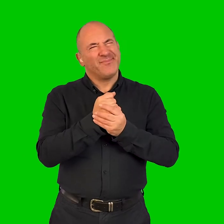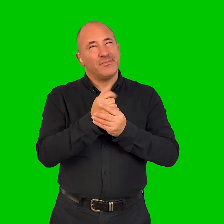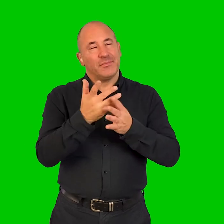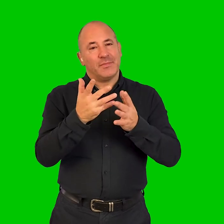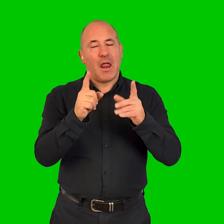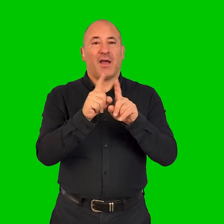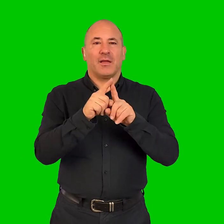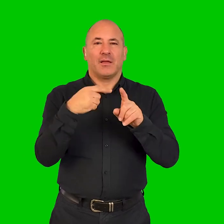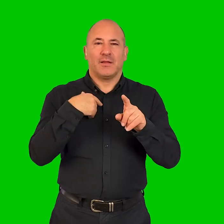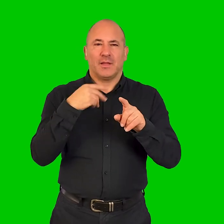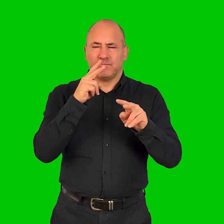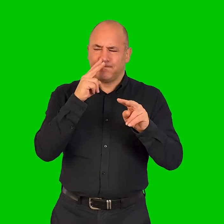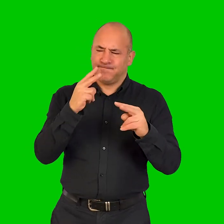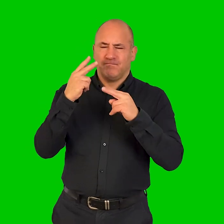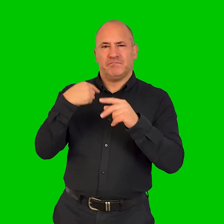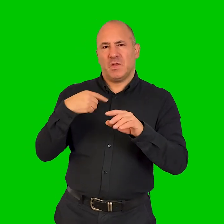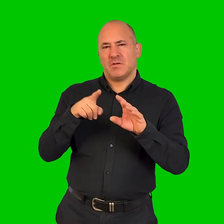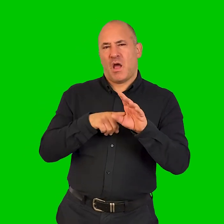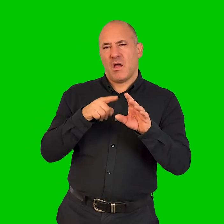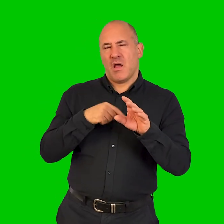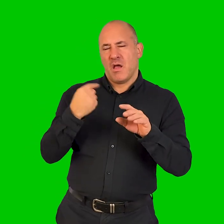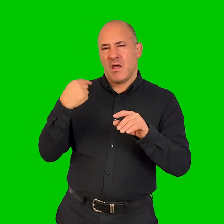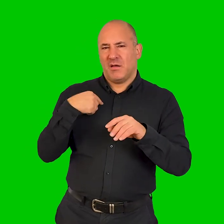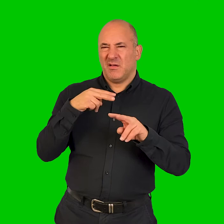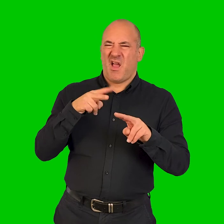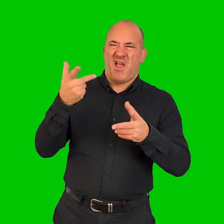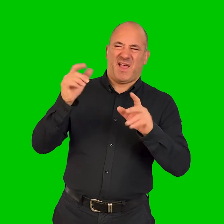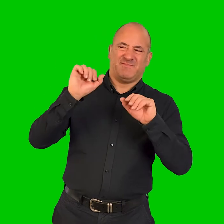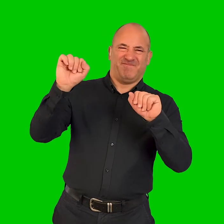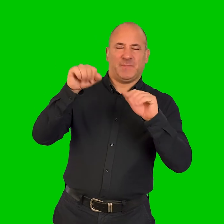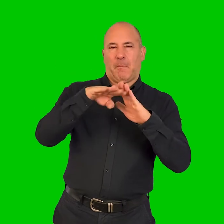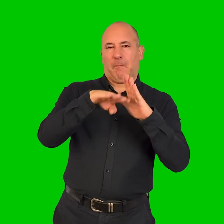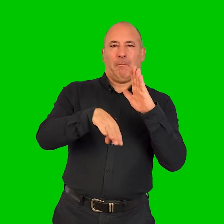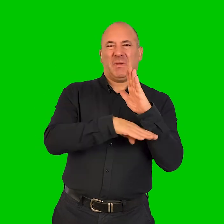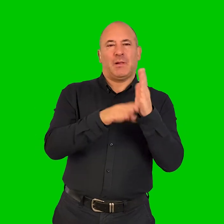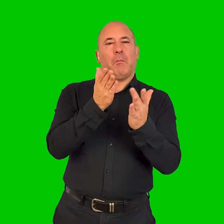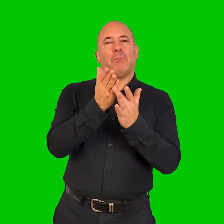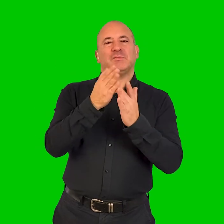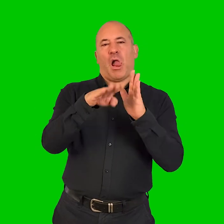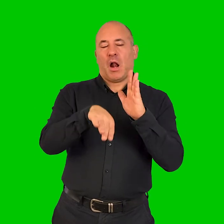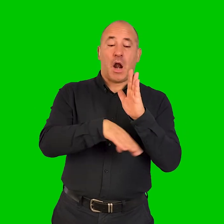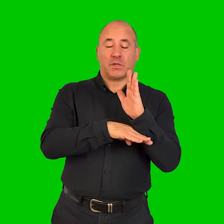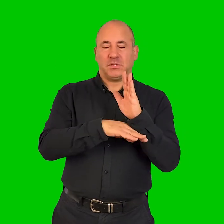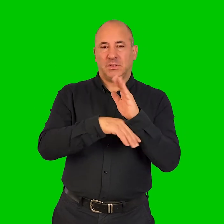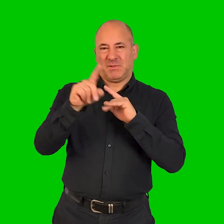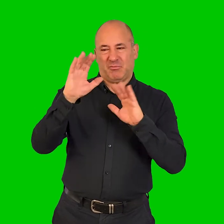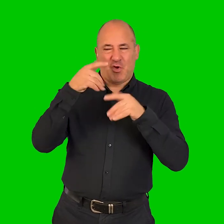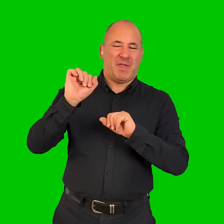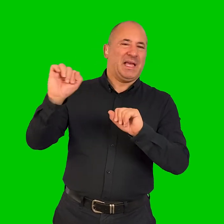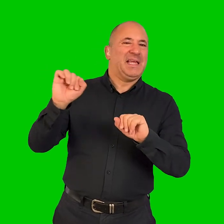it's a sort of, like, the way I would think about it when I was younger was like, that's something for middle class people to worry about,